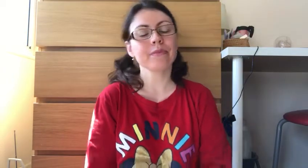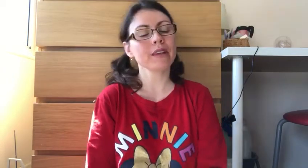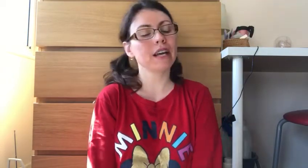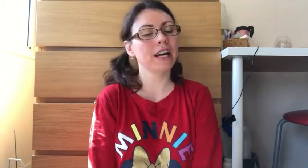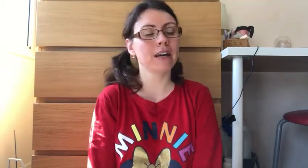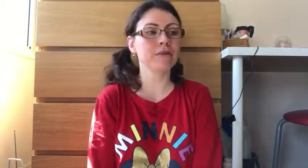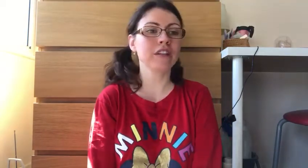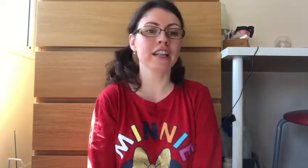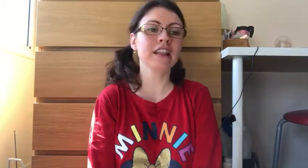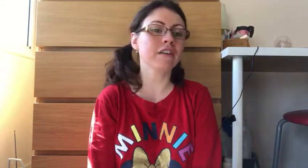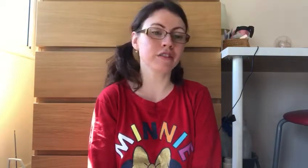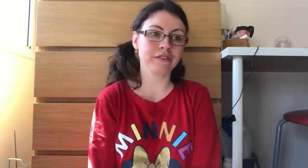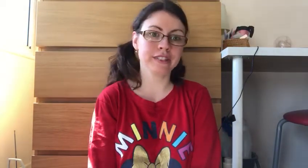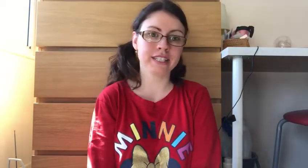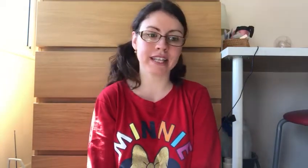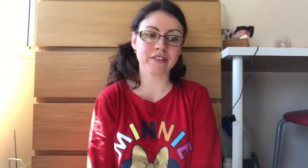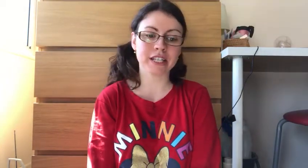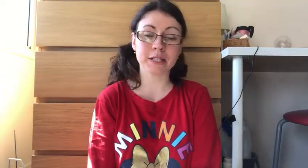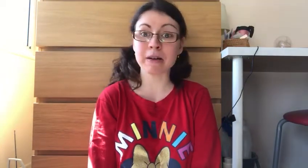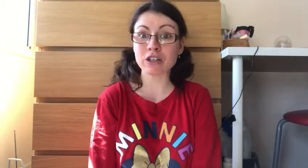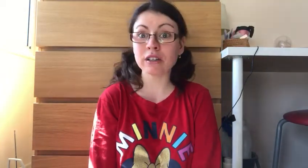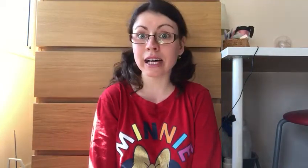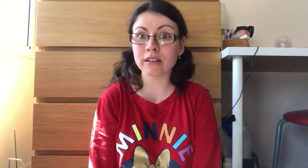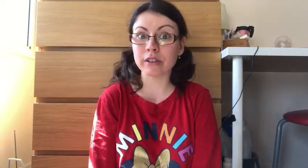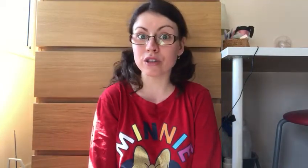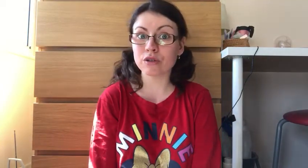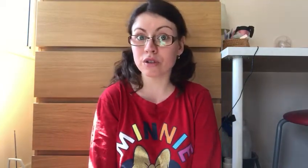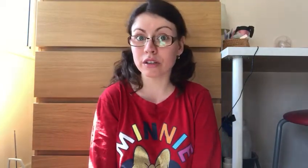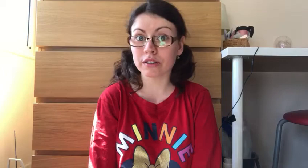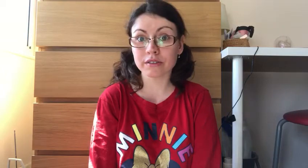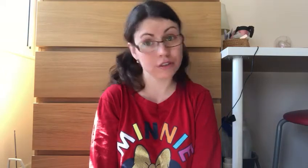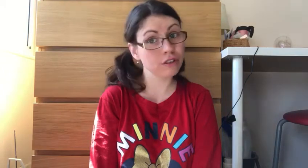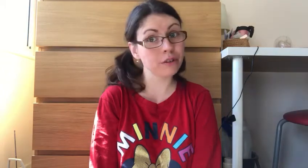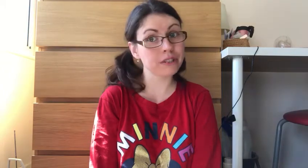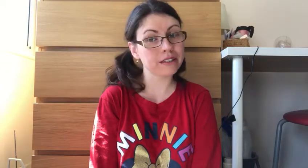I absolutely love dolphins, they've got a special language to talk. Did you know that?